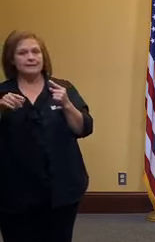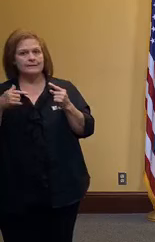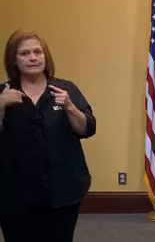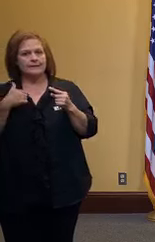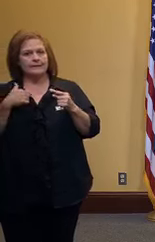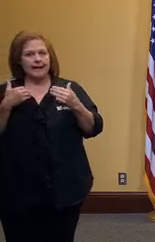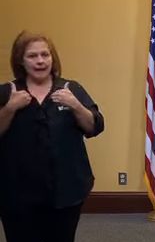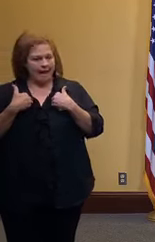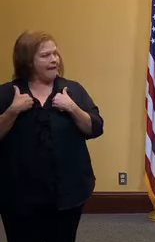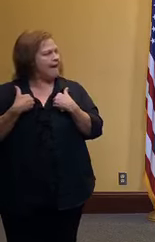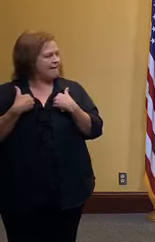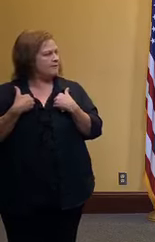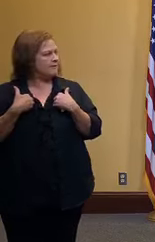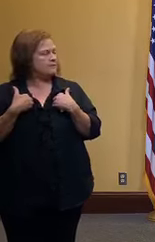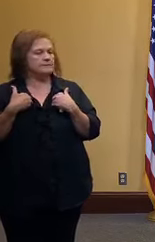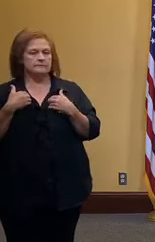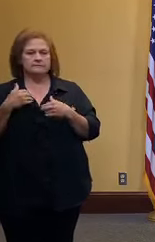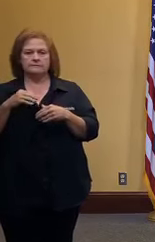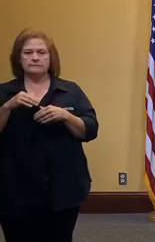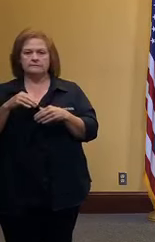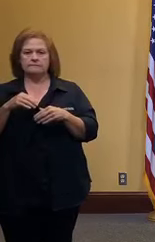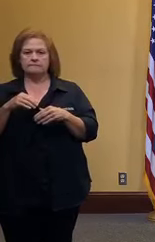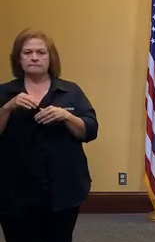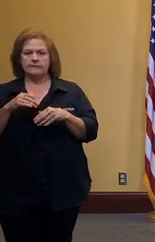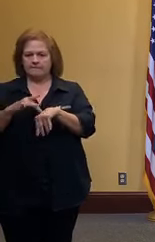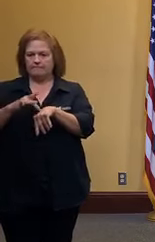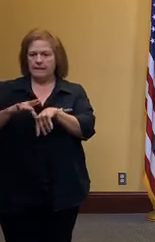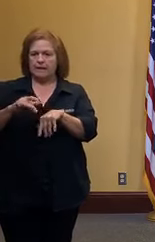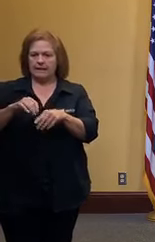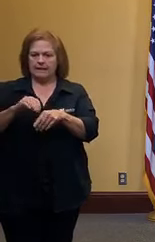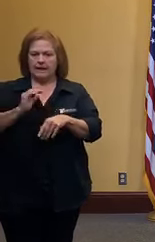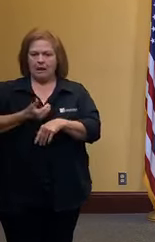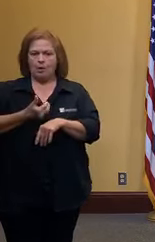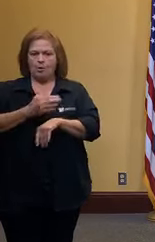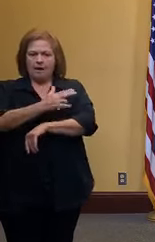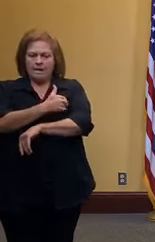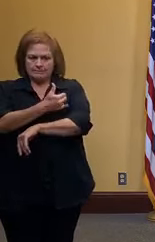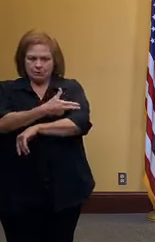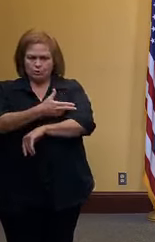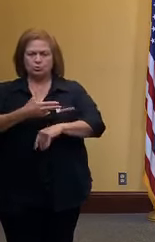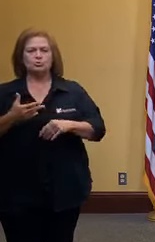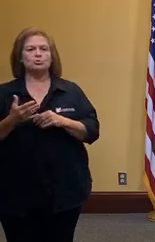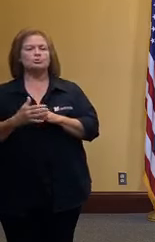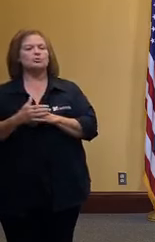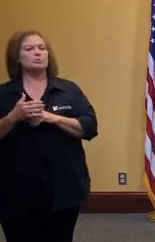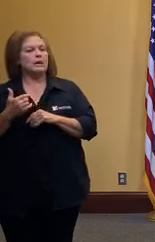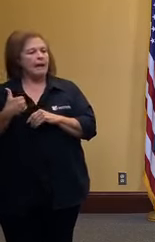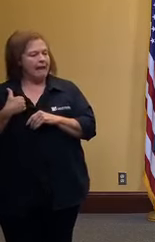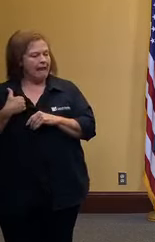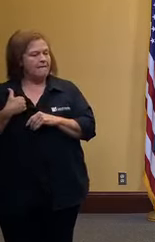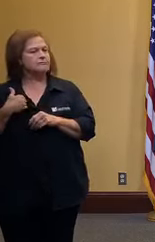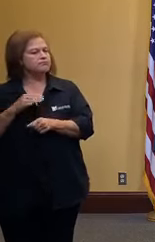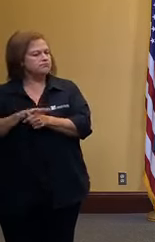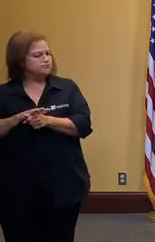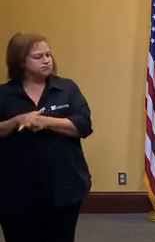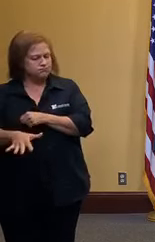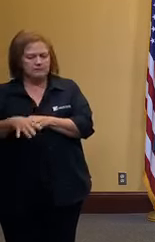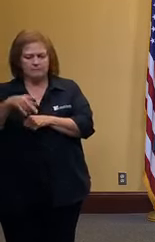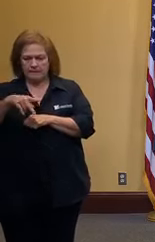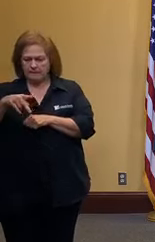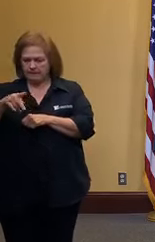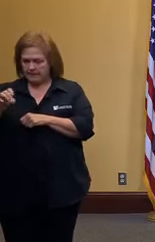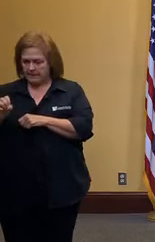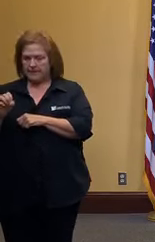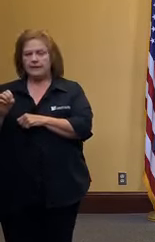capacity within our icus within our hospitals uh we have adequate ppe but this is